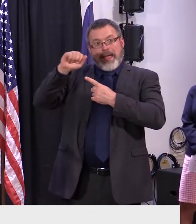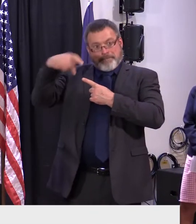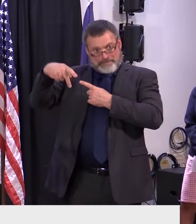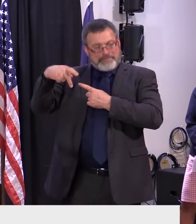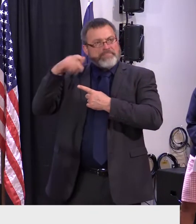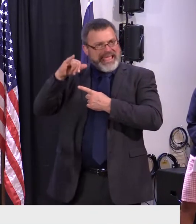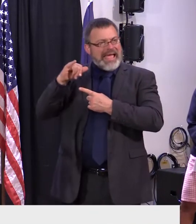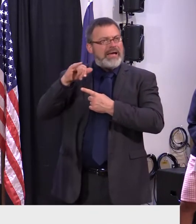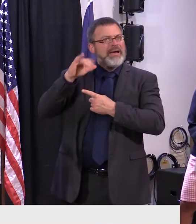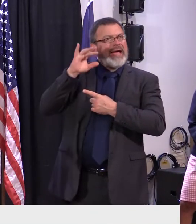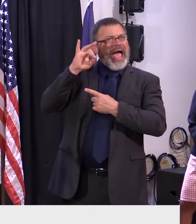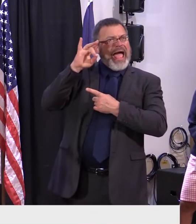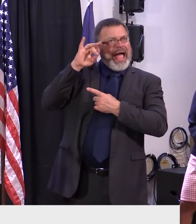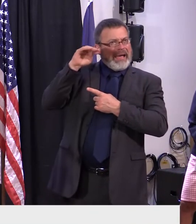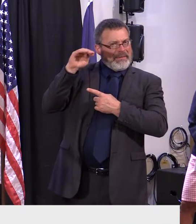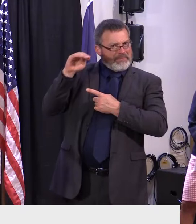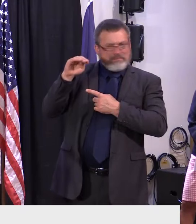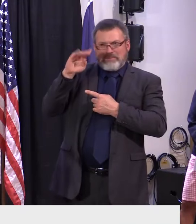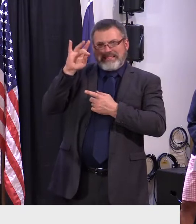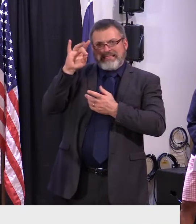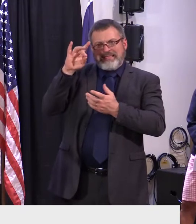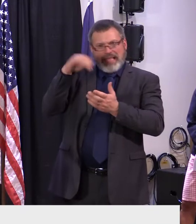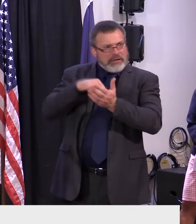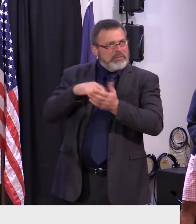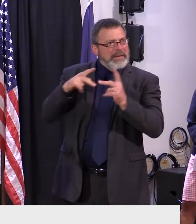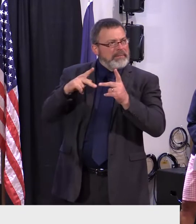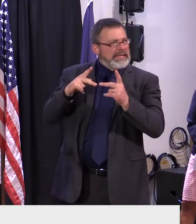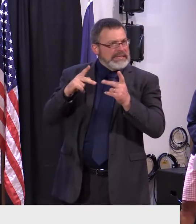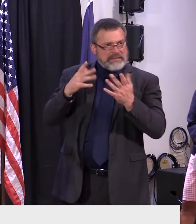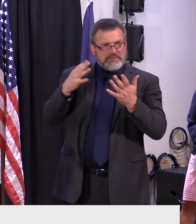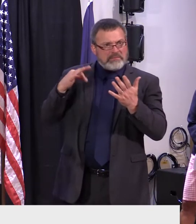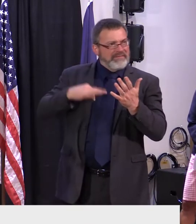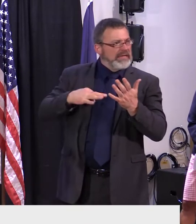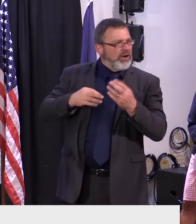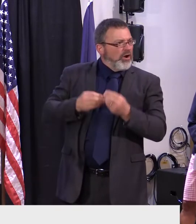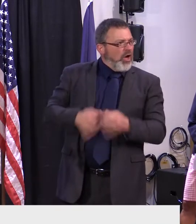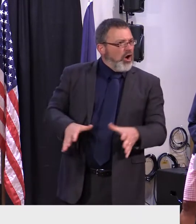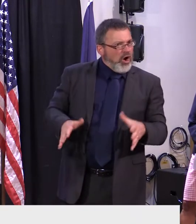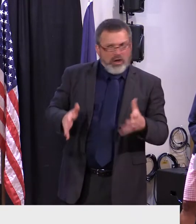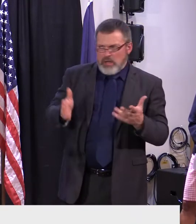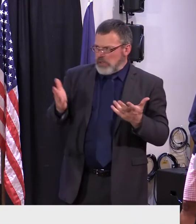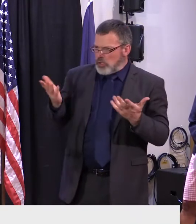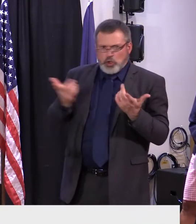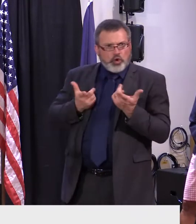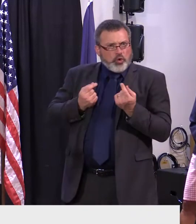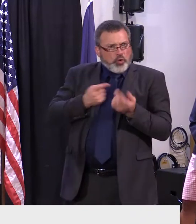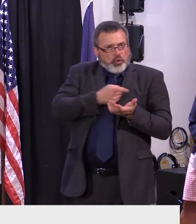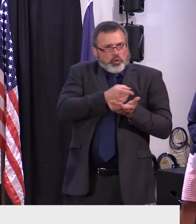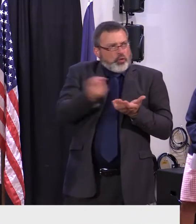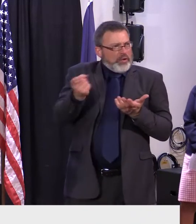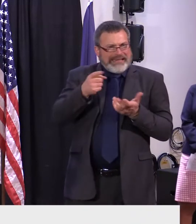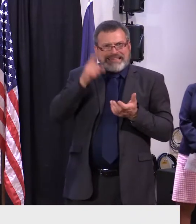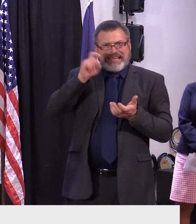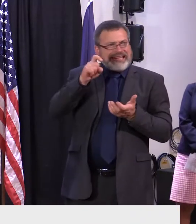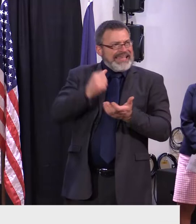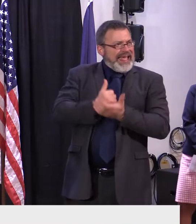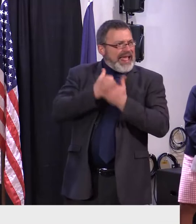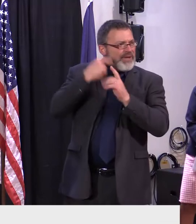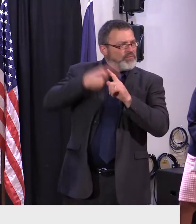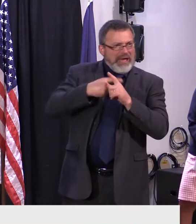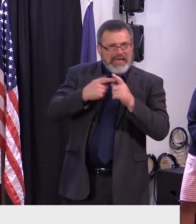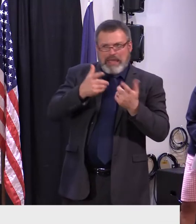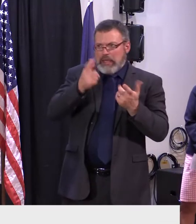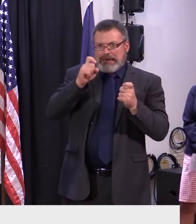what reassurances, if any, you can offer people who are worried about this, that people won't lose housing as a result of the